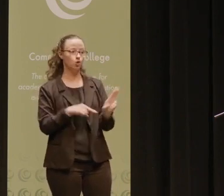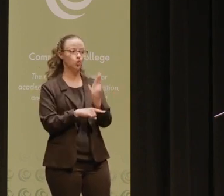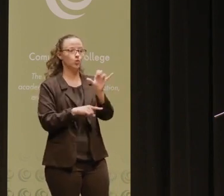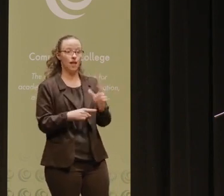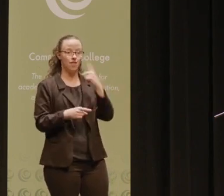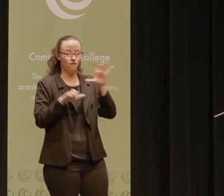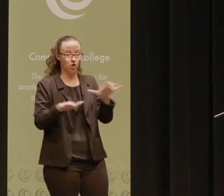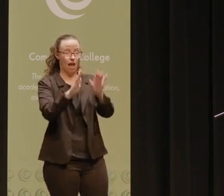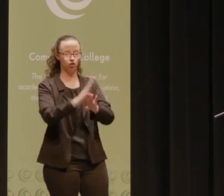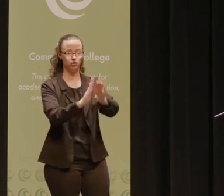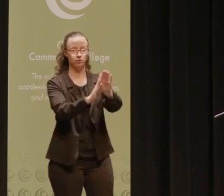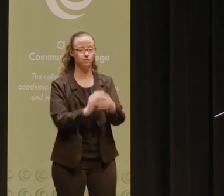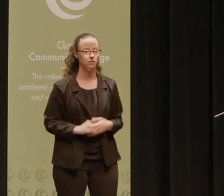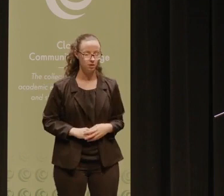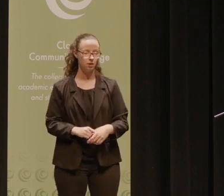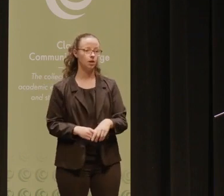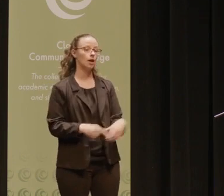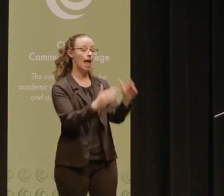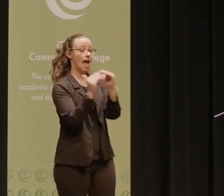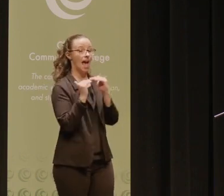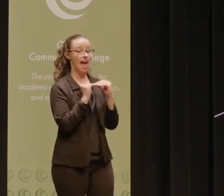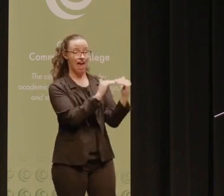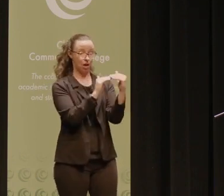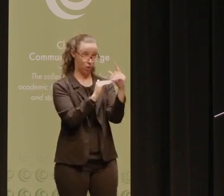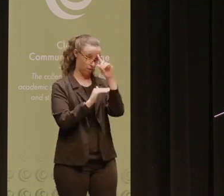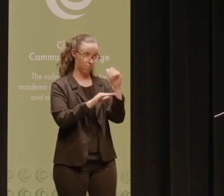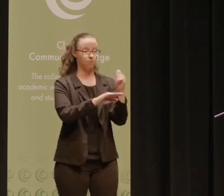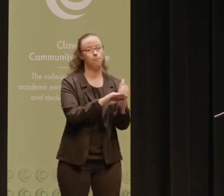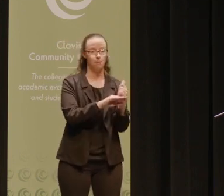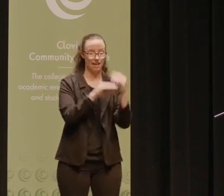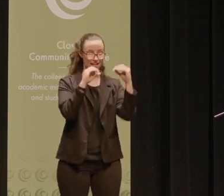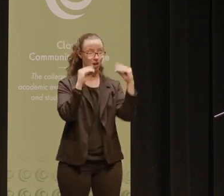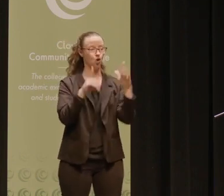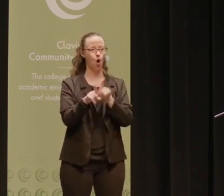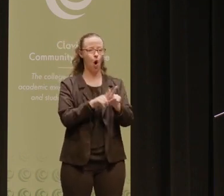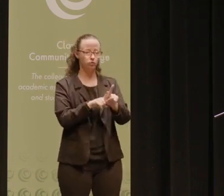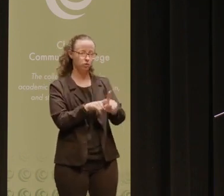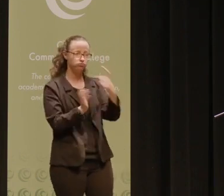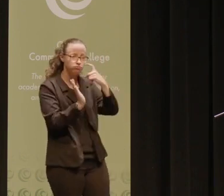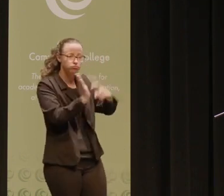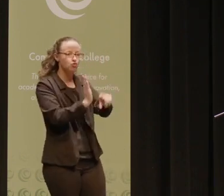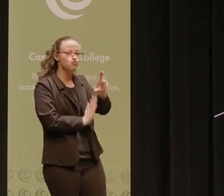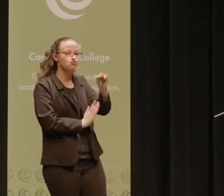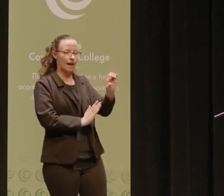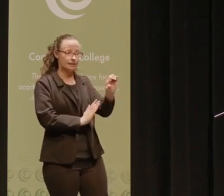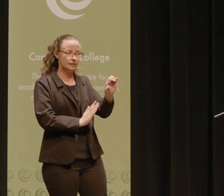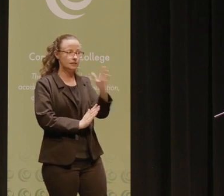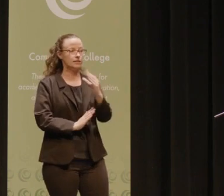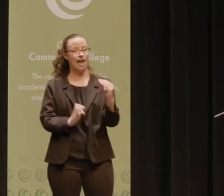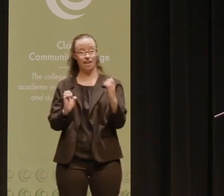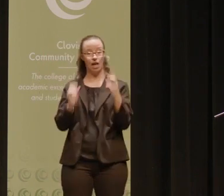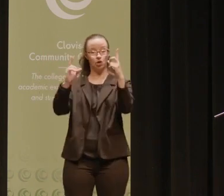-making and action. Equity-minded educators also race-conscious and that they acknowledge that educational opportunity in the United States